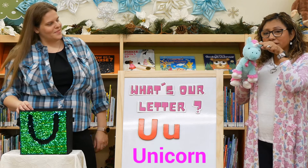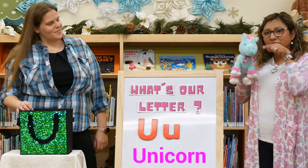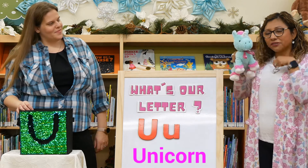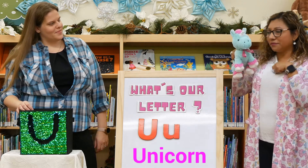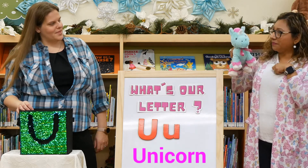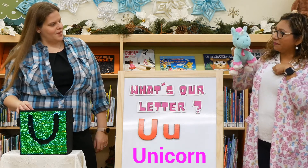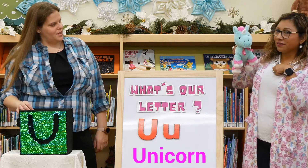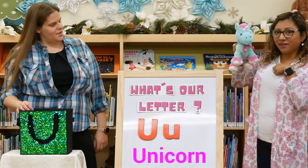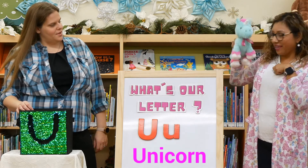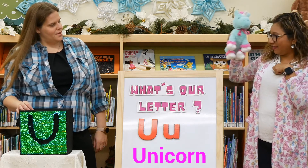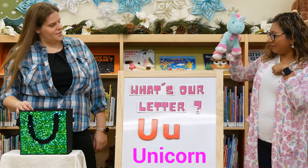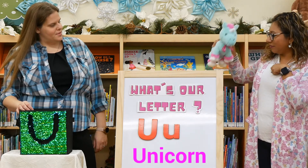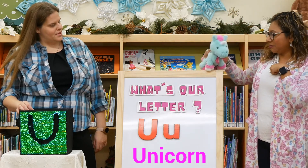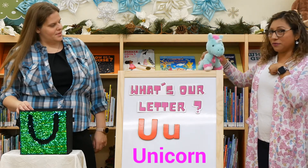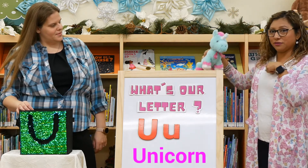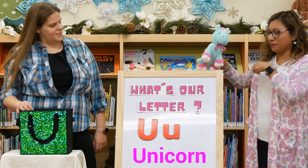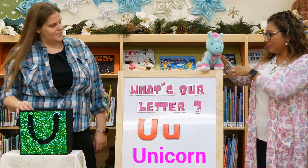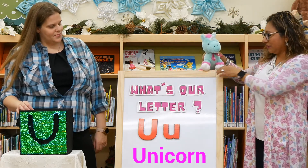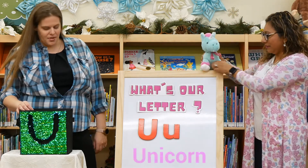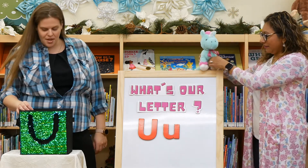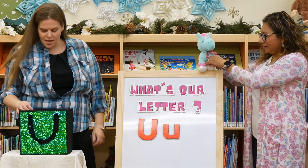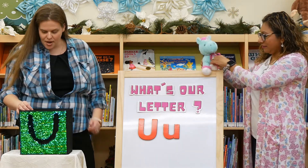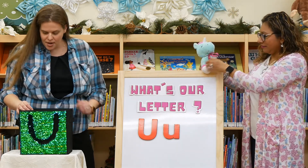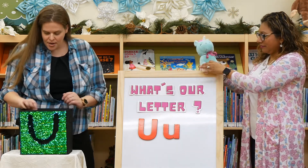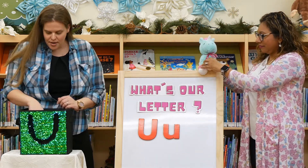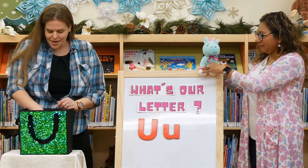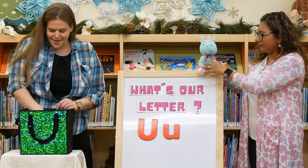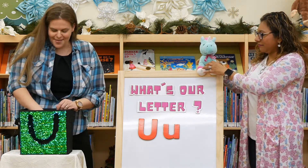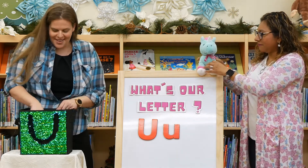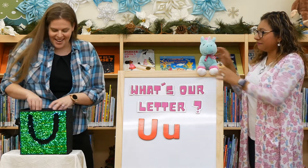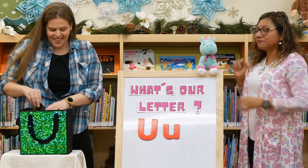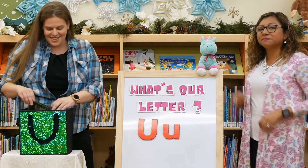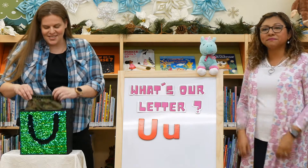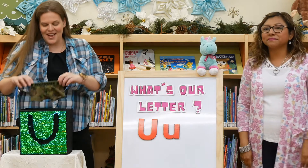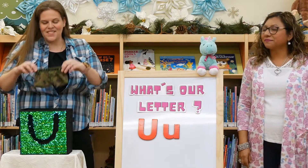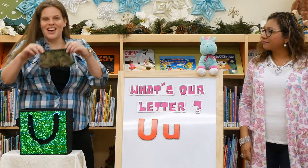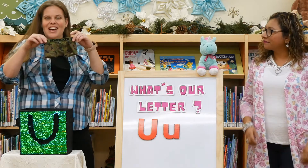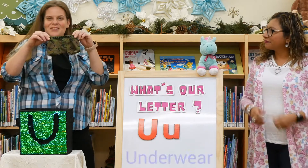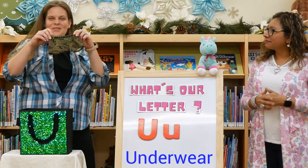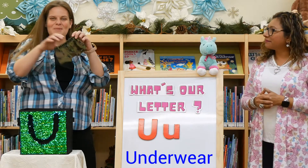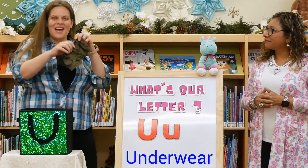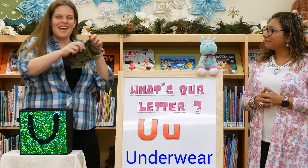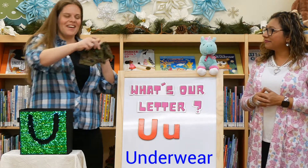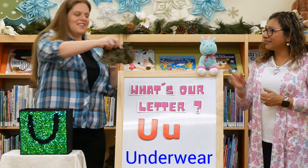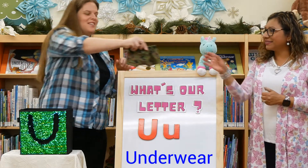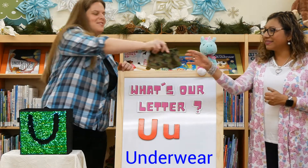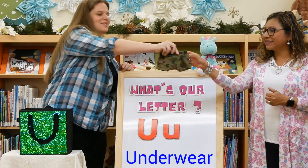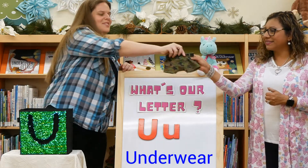here. How cute. They're so cute. Yeah. All right. I also have underwear. U is for